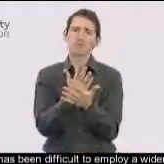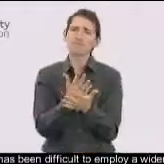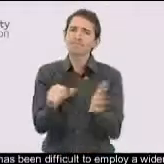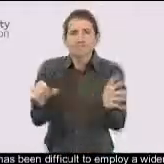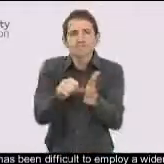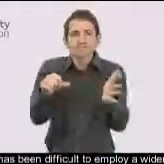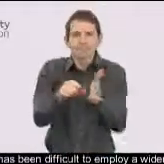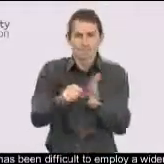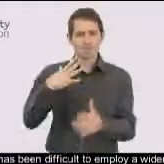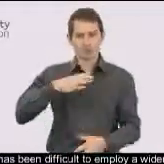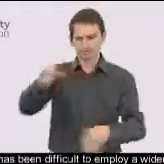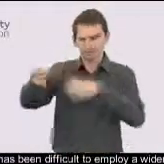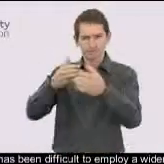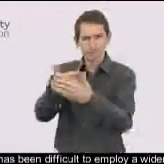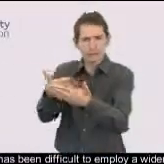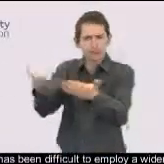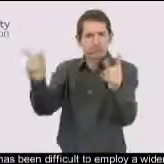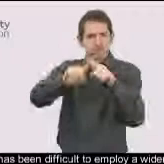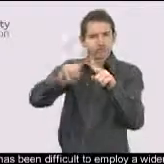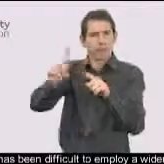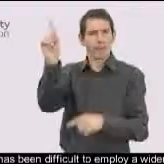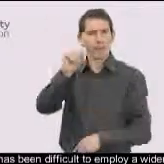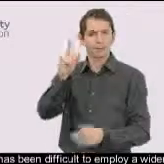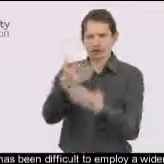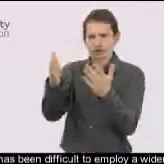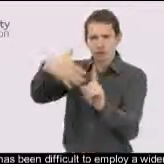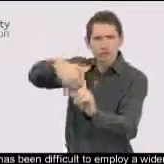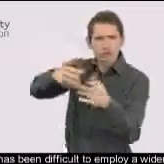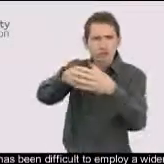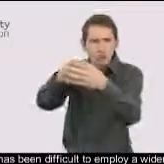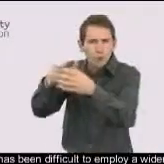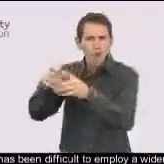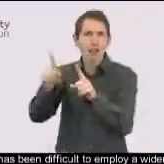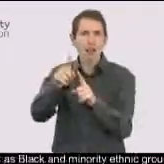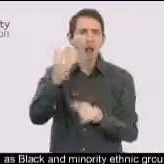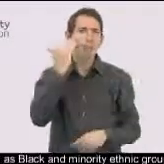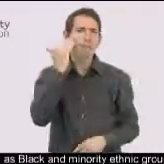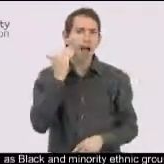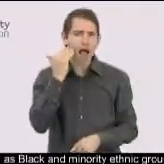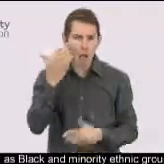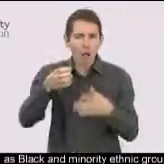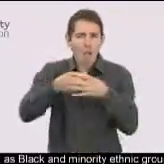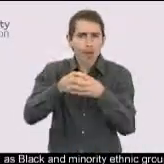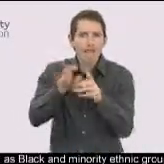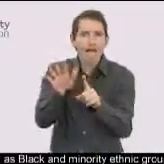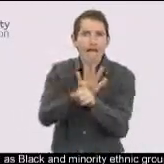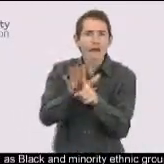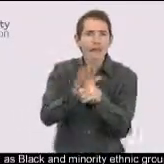It has been difficult to employ a wider range of staff from different groups such as black and minority ethnic groups.